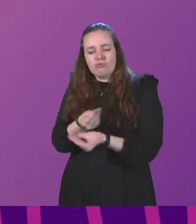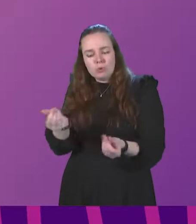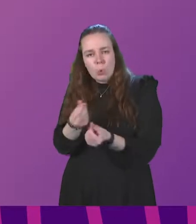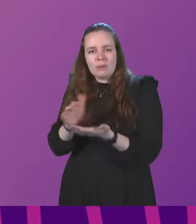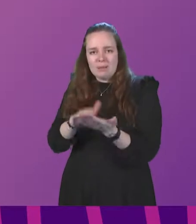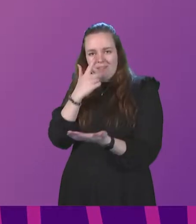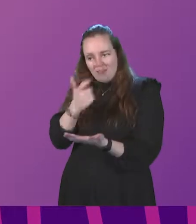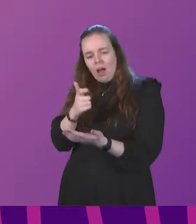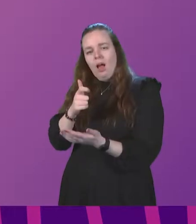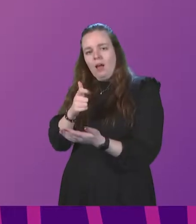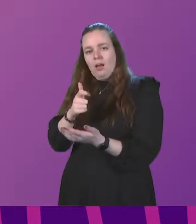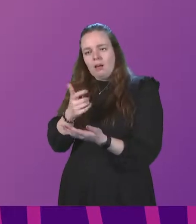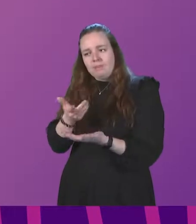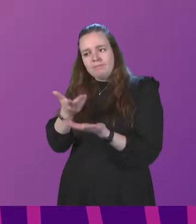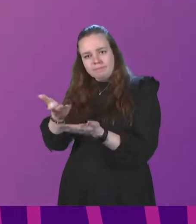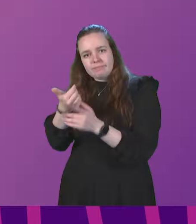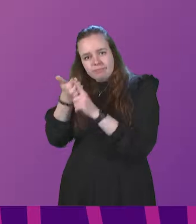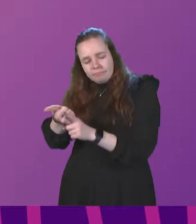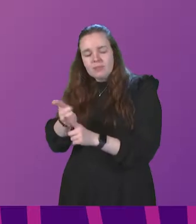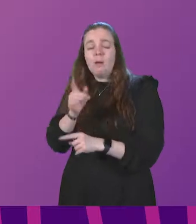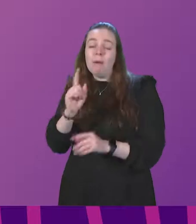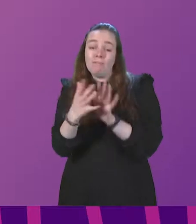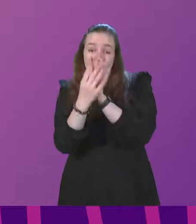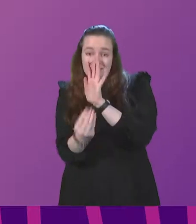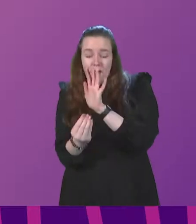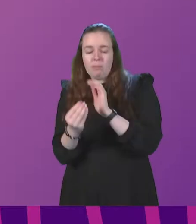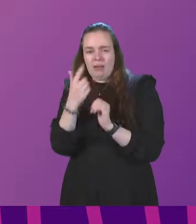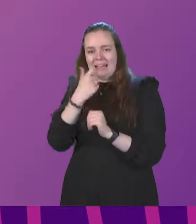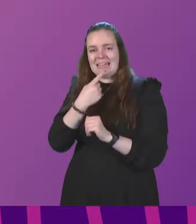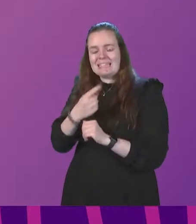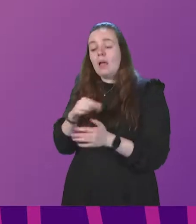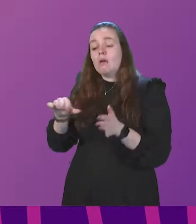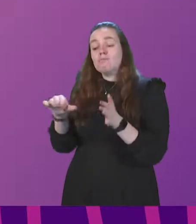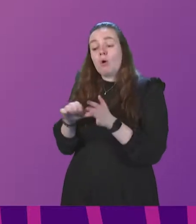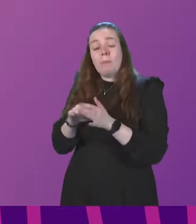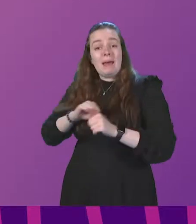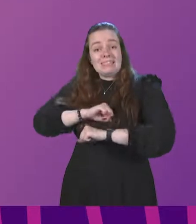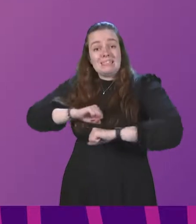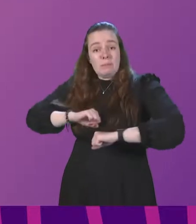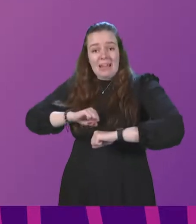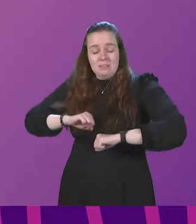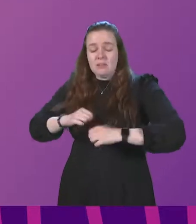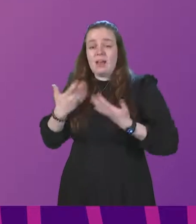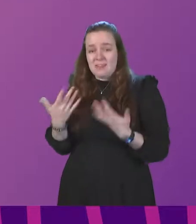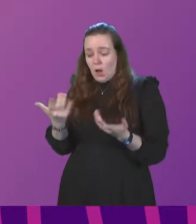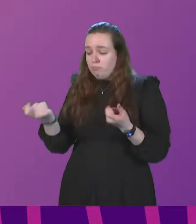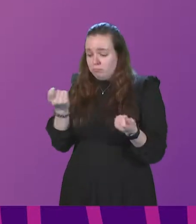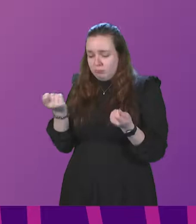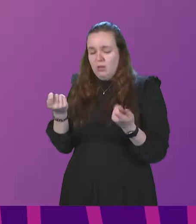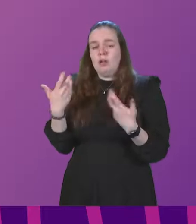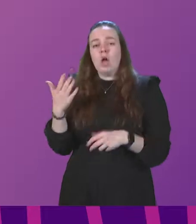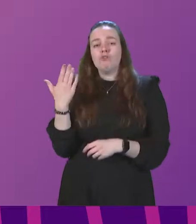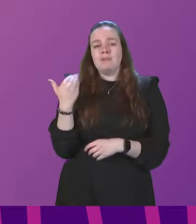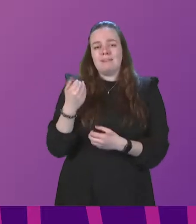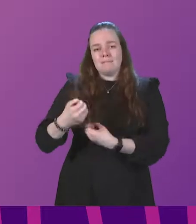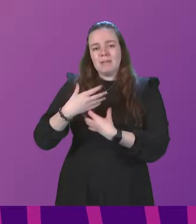provide a reassurance. But, for example, President and Officer, I can say that problematic spaces are being addressed. We've had recent feedback from